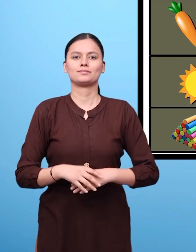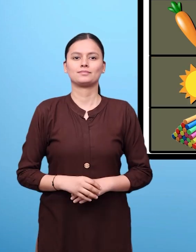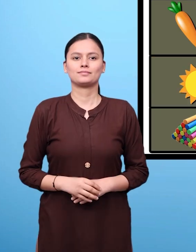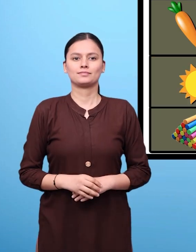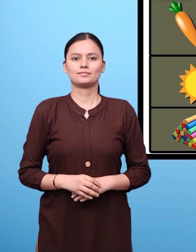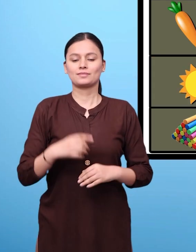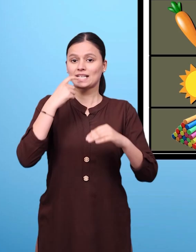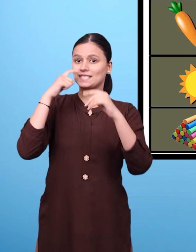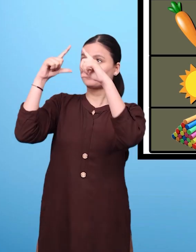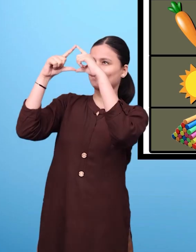moon